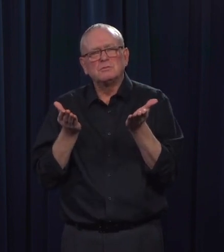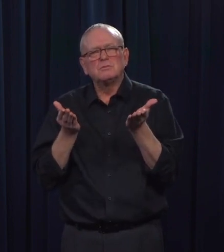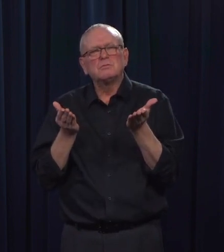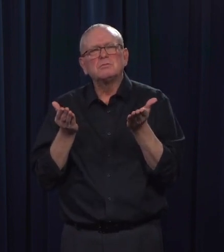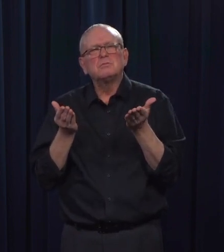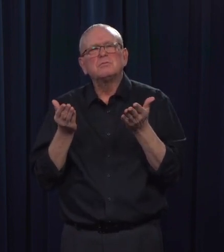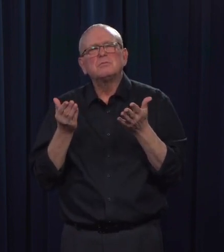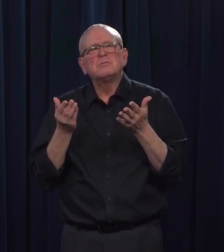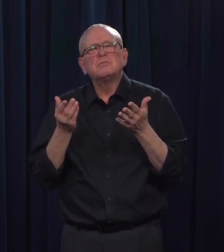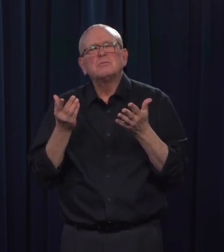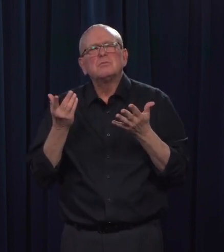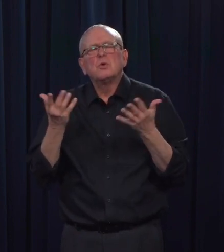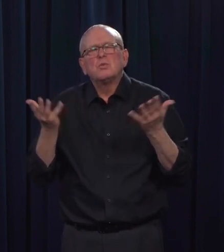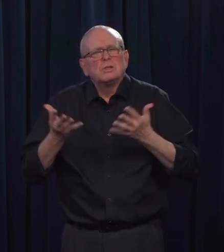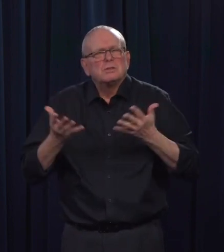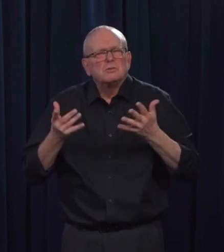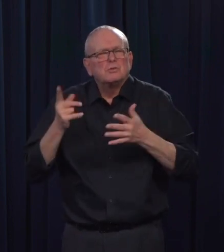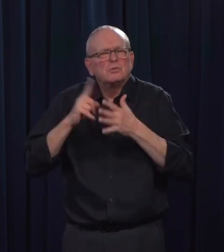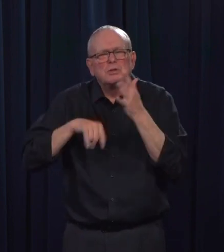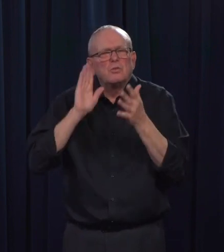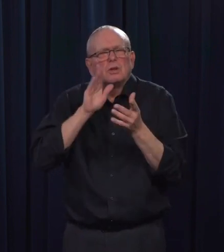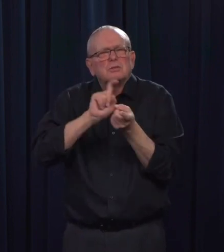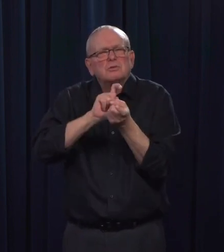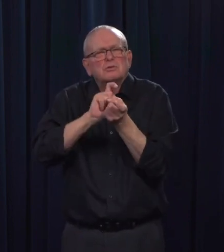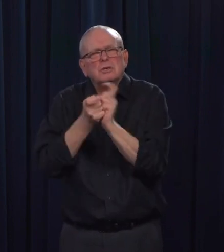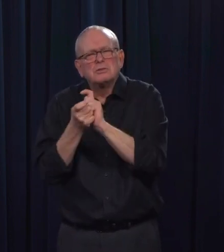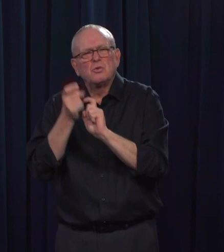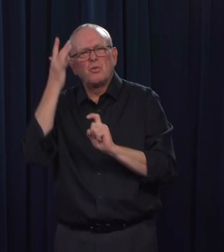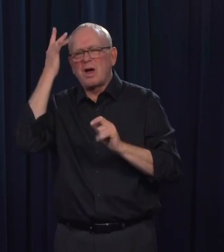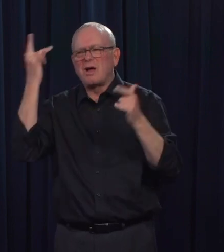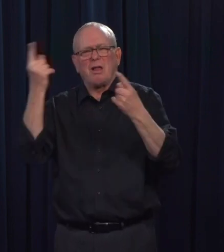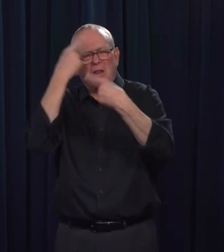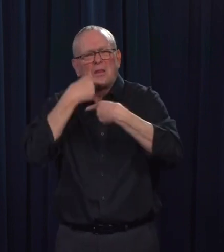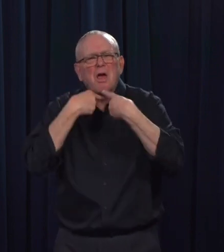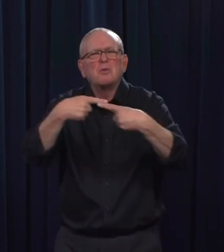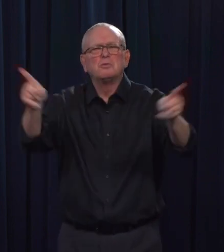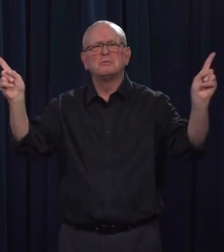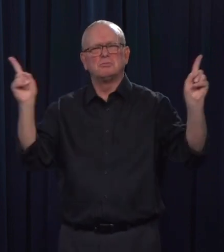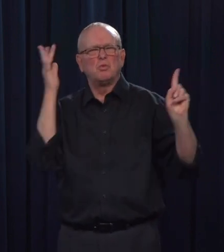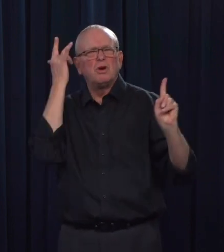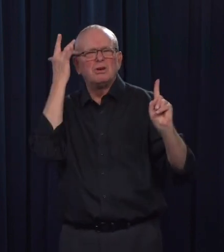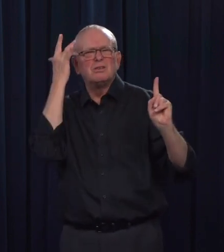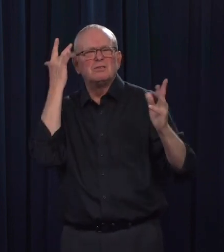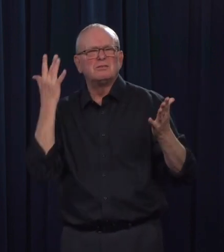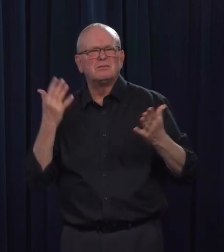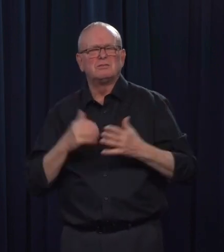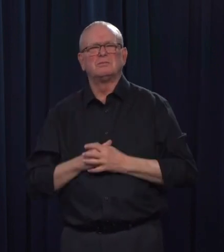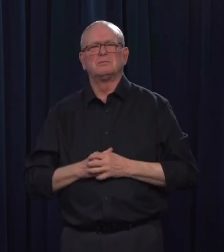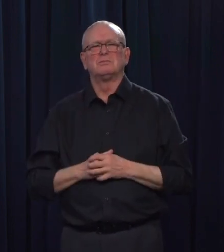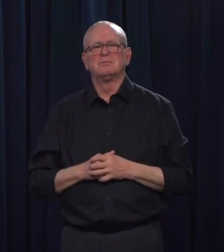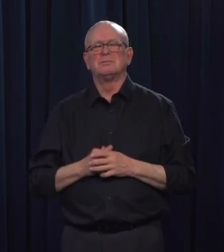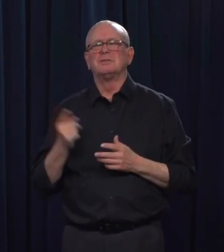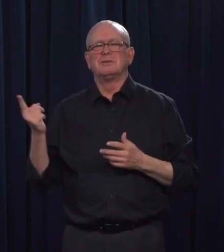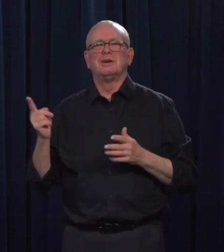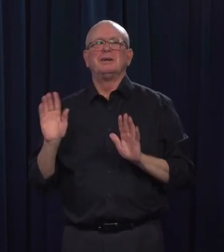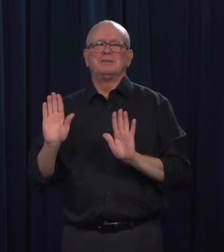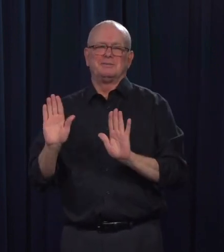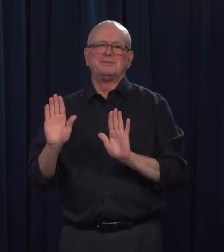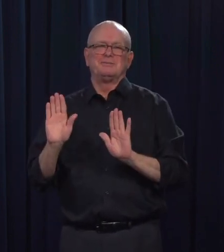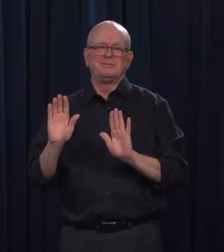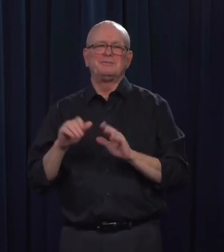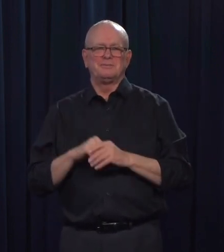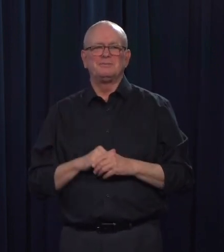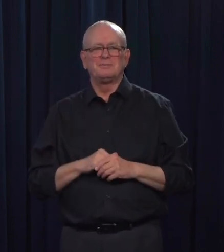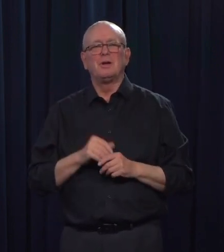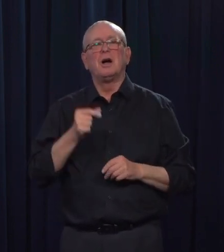So, ultimately, if, if any industry in, in the event of, you know, further government action to say that there are more